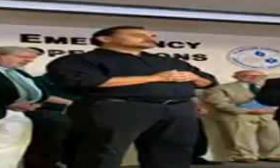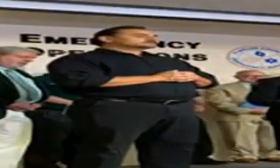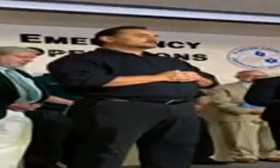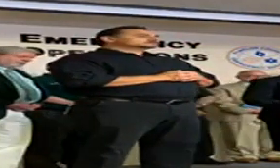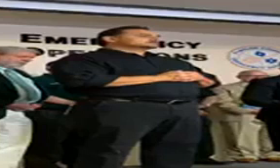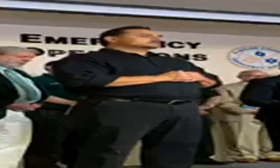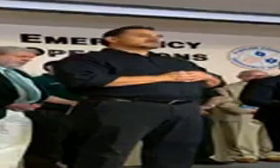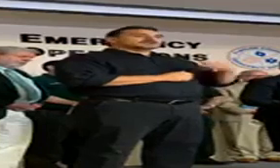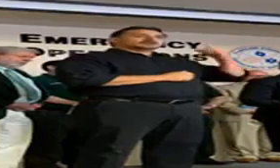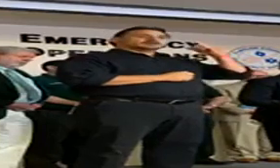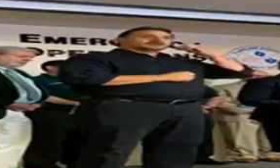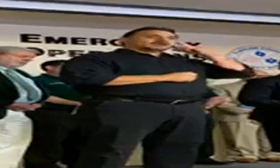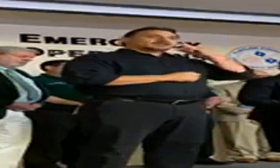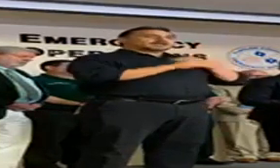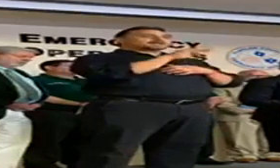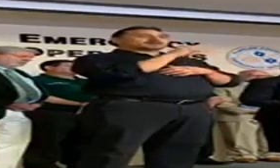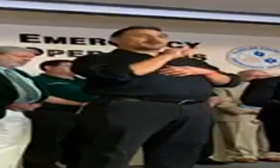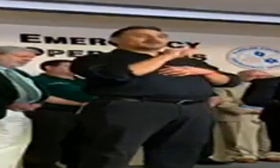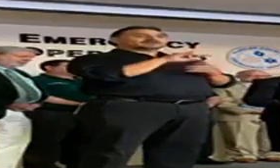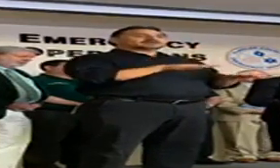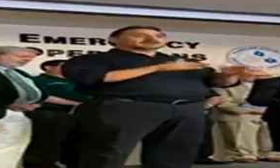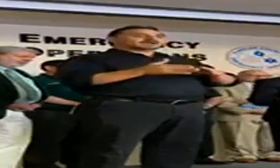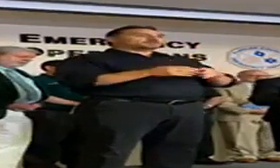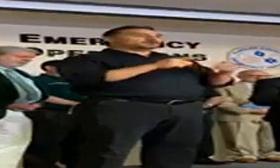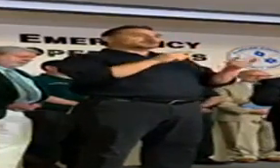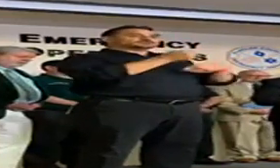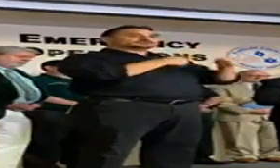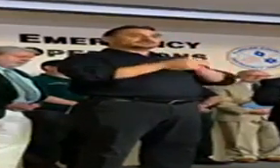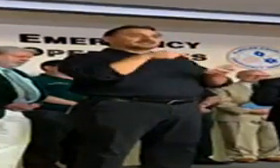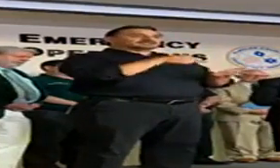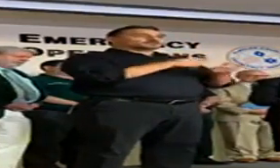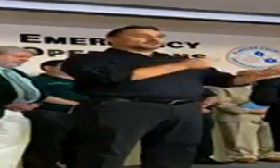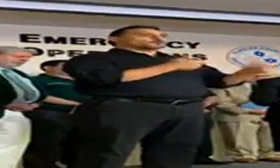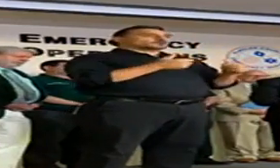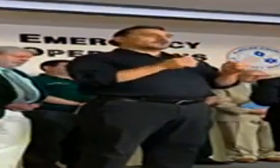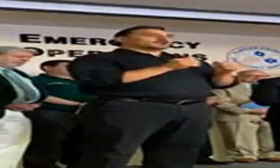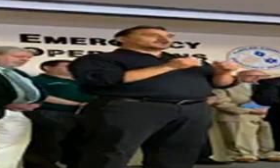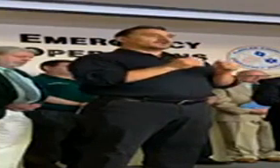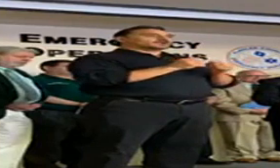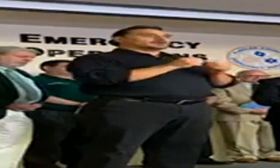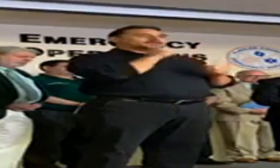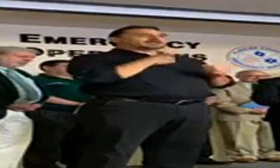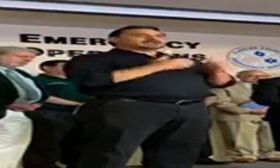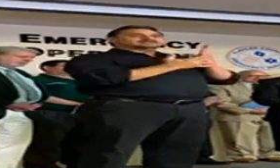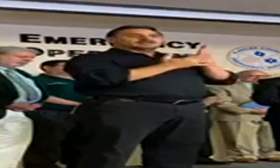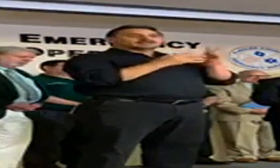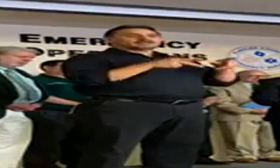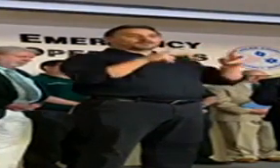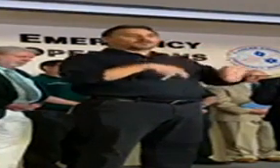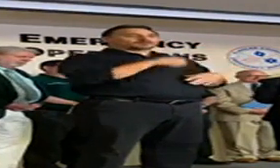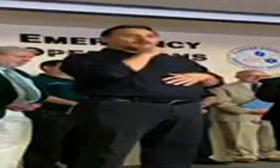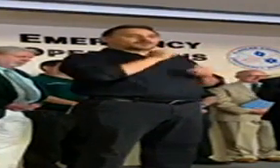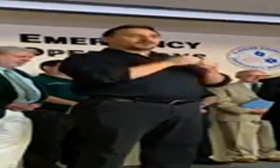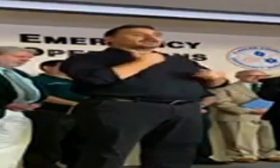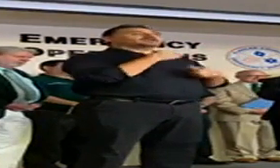I think our battery might be dying. So I'm going to try to change this real quick without a tech person. bear with me for a second. Then